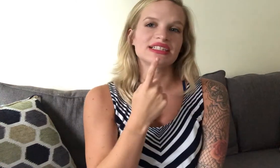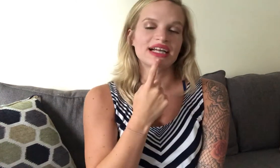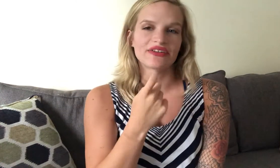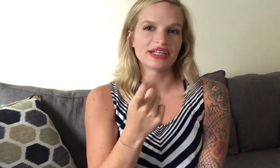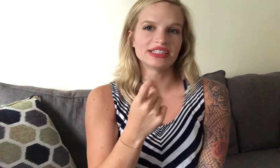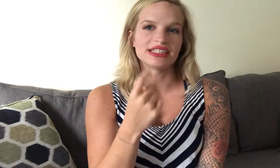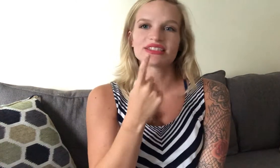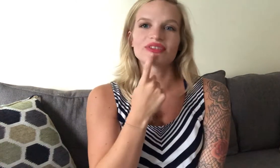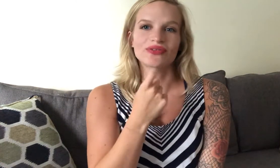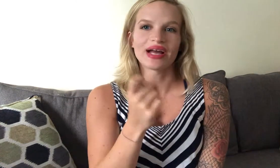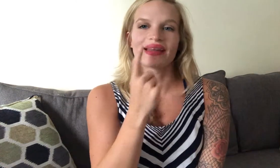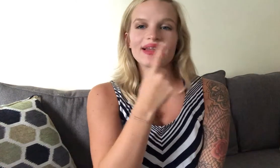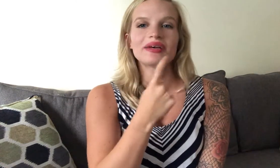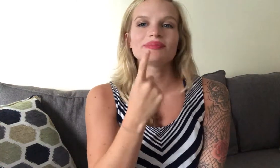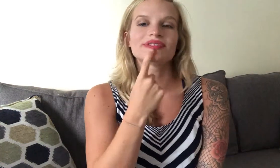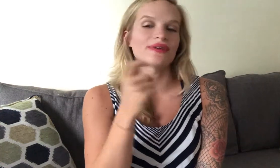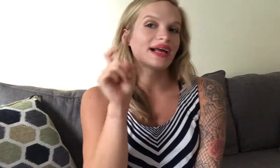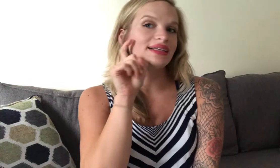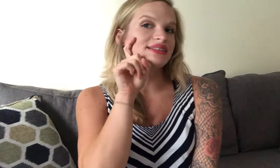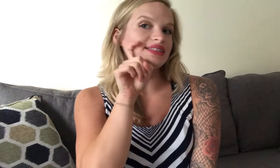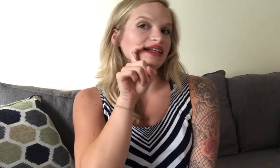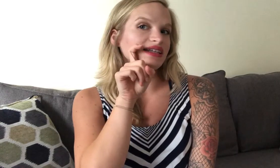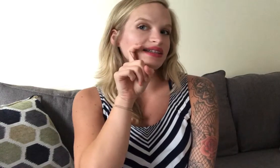just signed red cheeks so red lips red cheeks